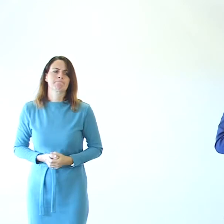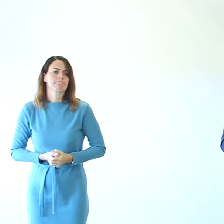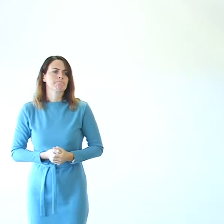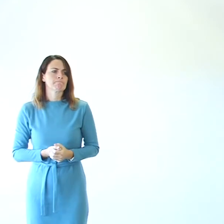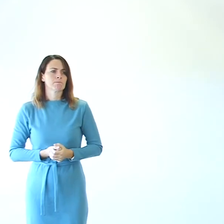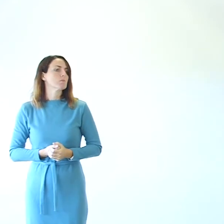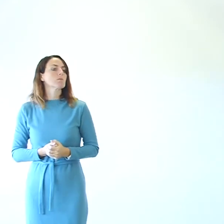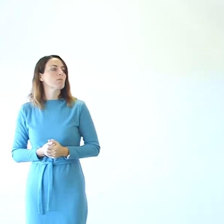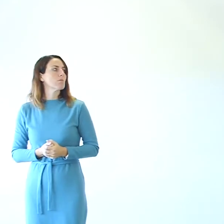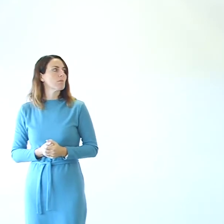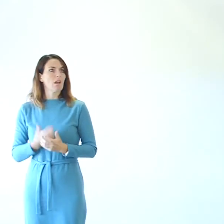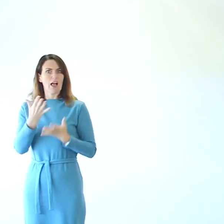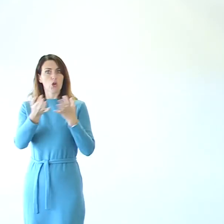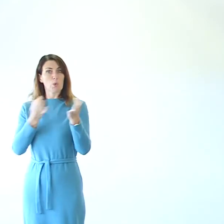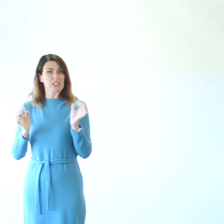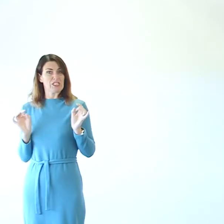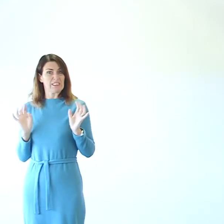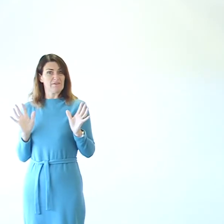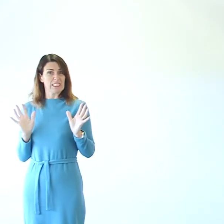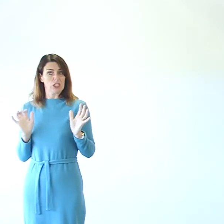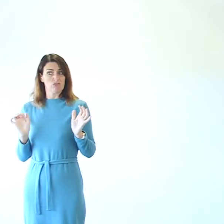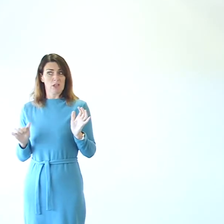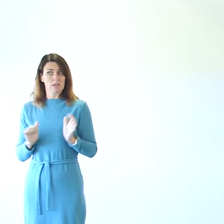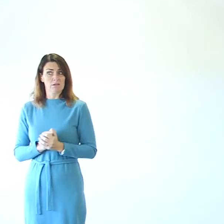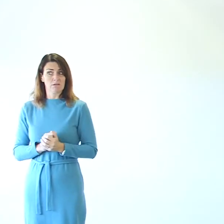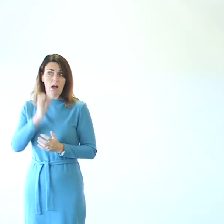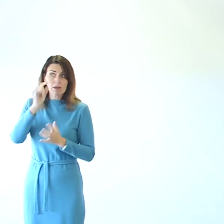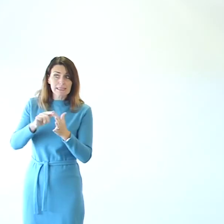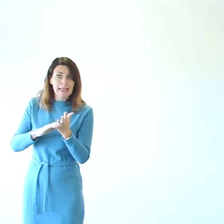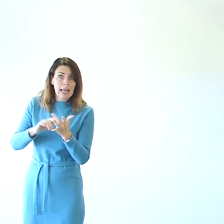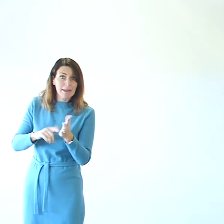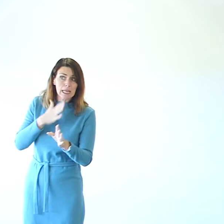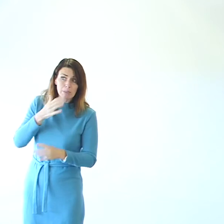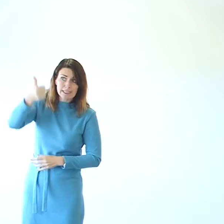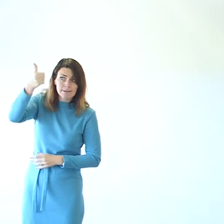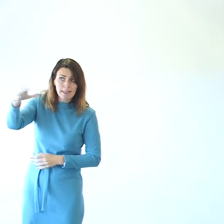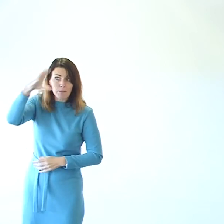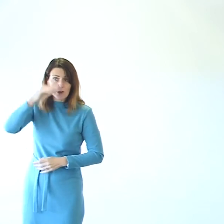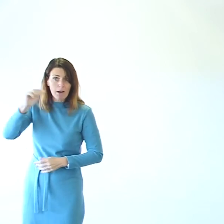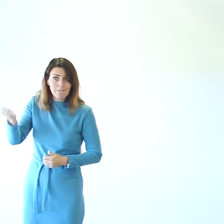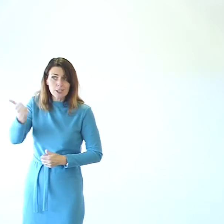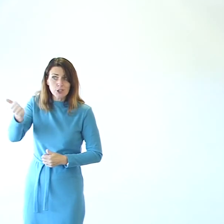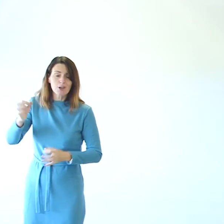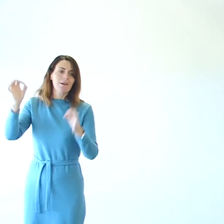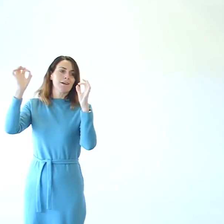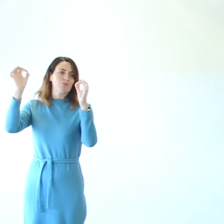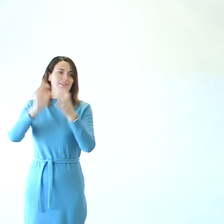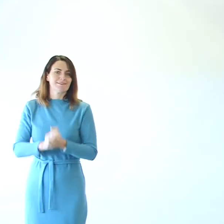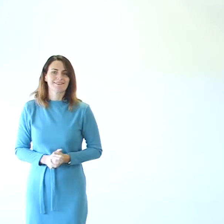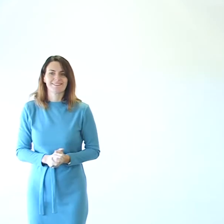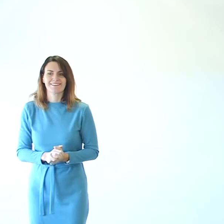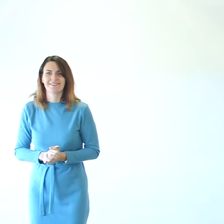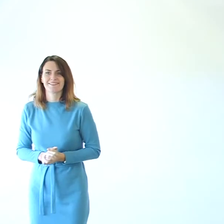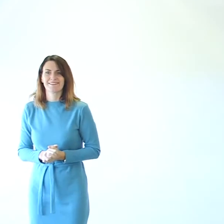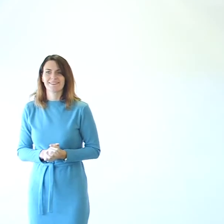Okay. Okay. I think that's all the questions we've got, Emily. Stick a thumb up. Brilliant. Thank you.